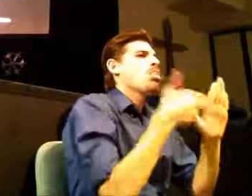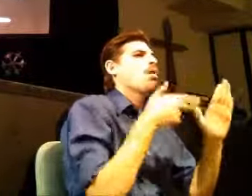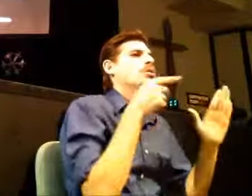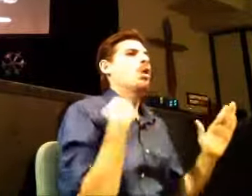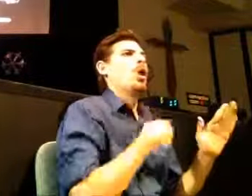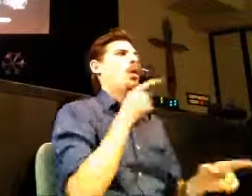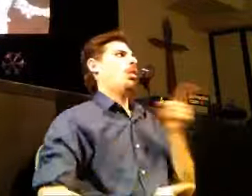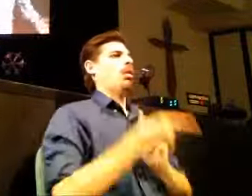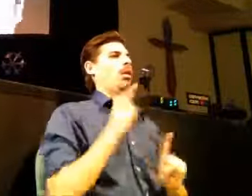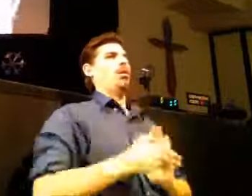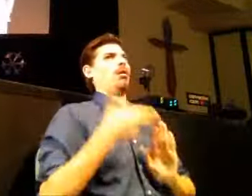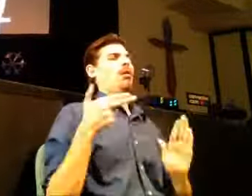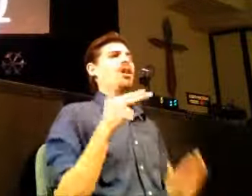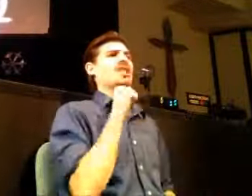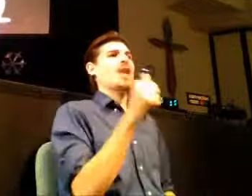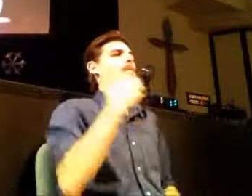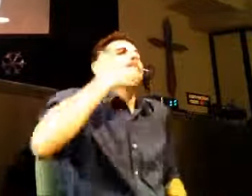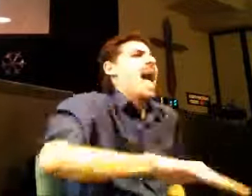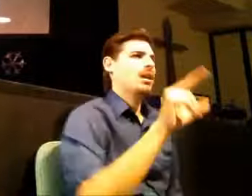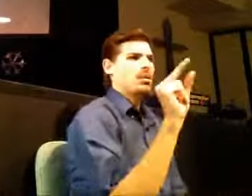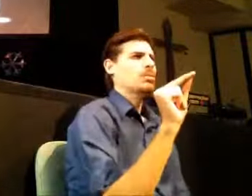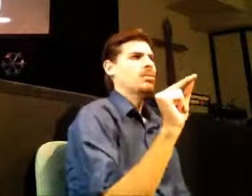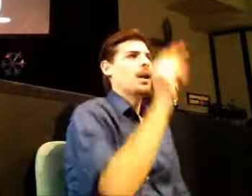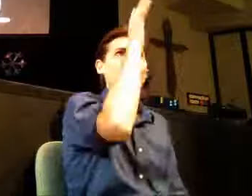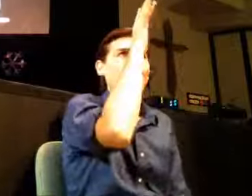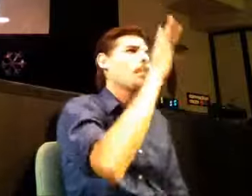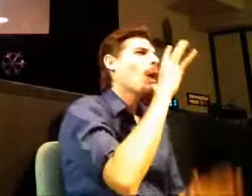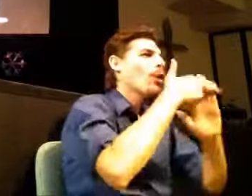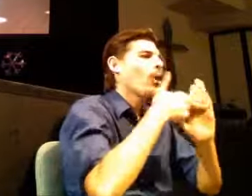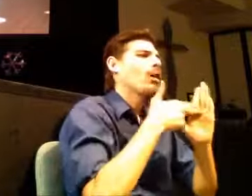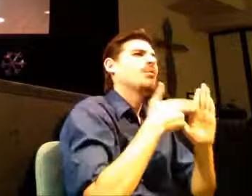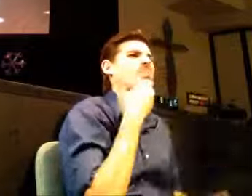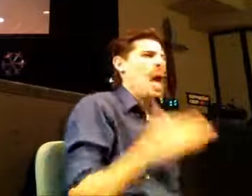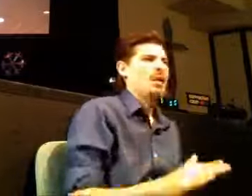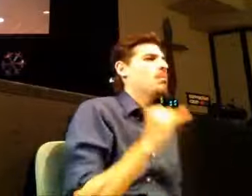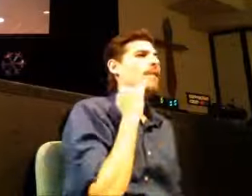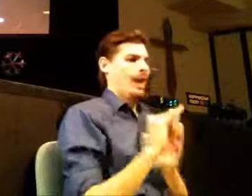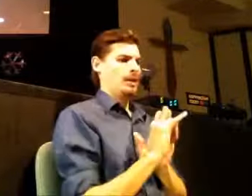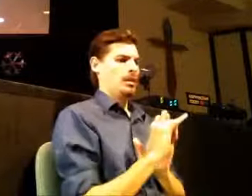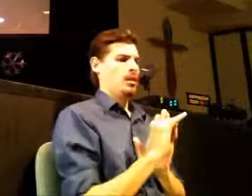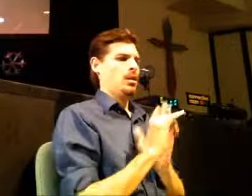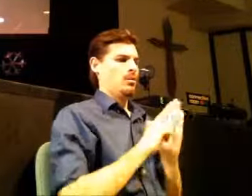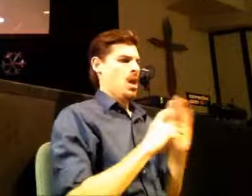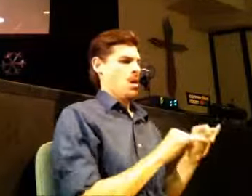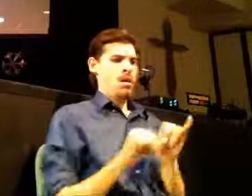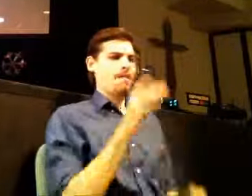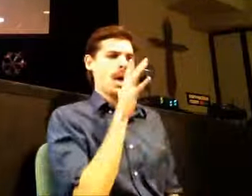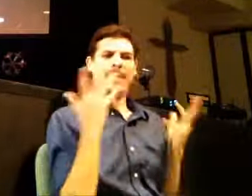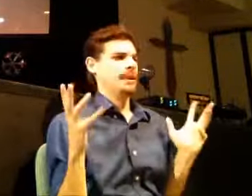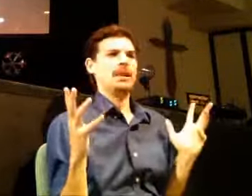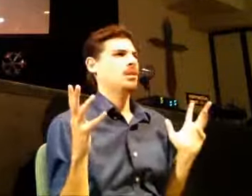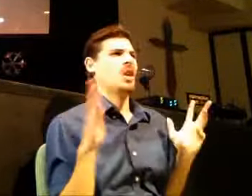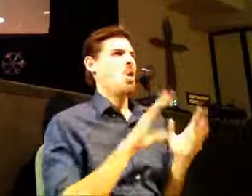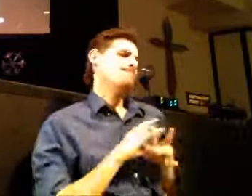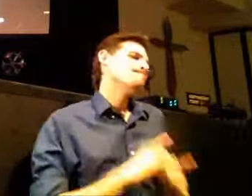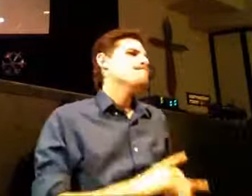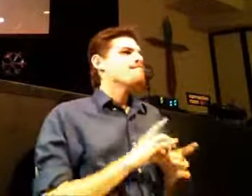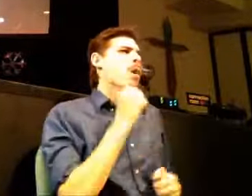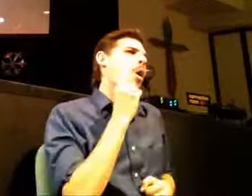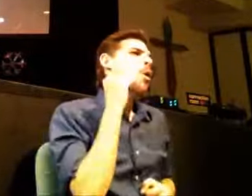things and again none of those are bad are they but if that's all you have i promise you you don't have that deep sense of home you don't have that deep sense of centeredness in